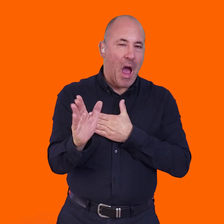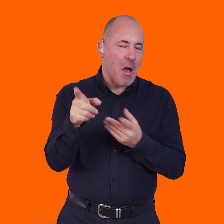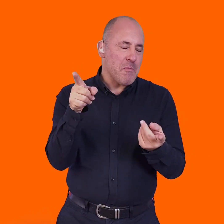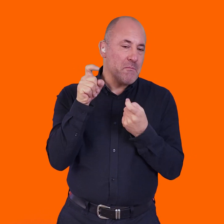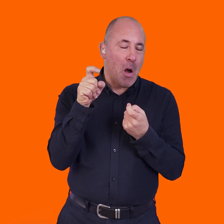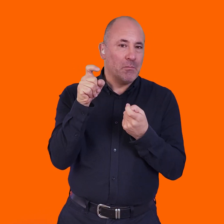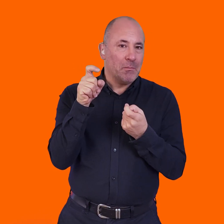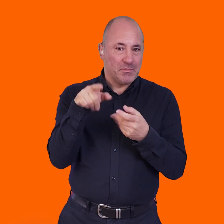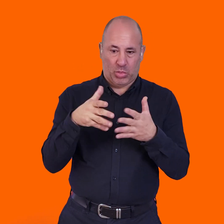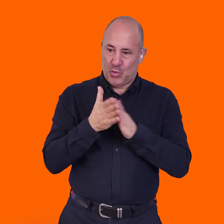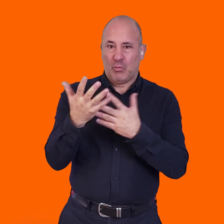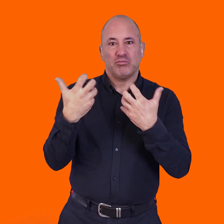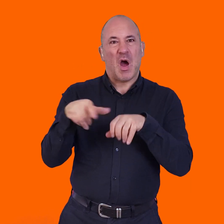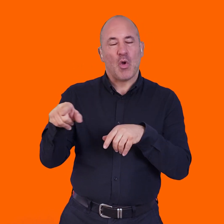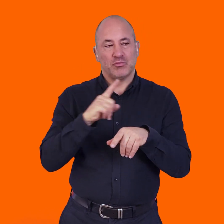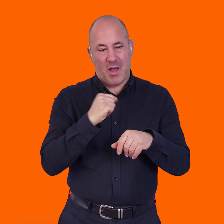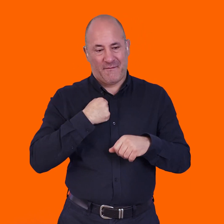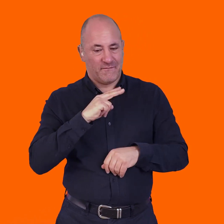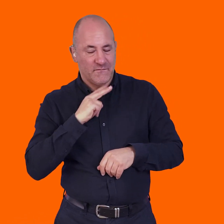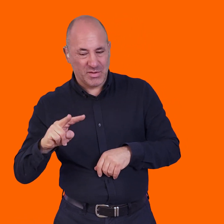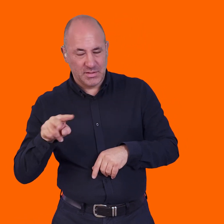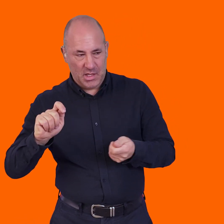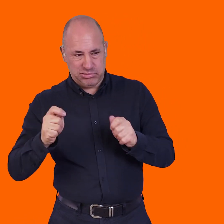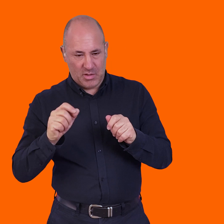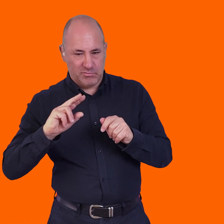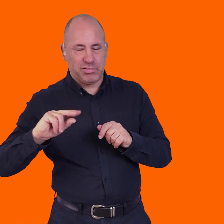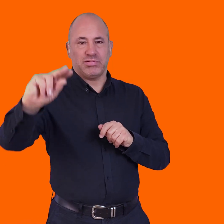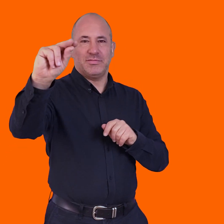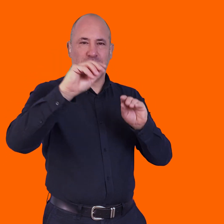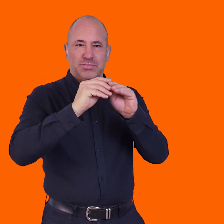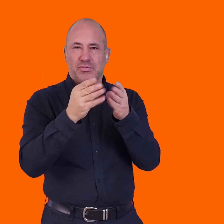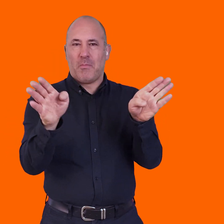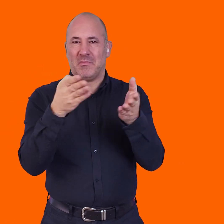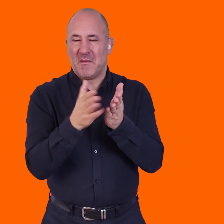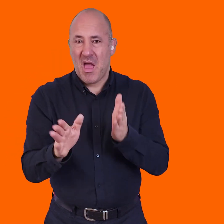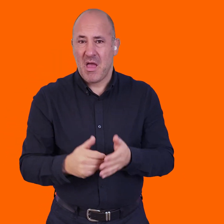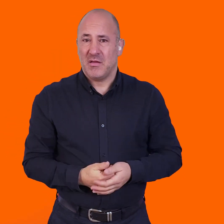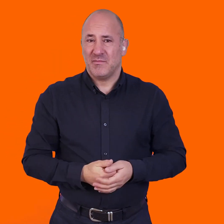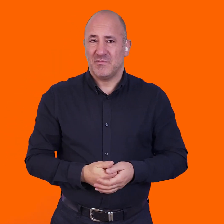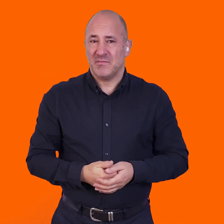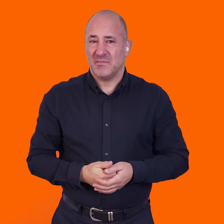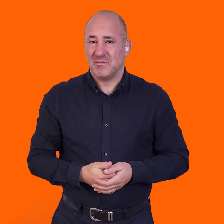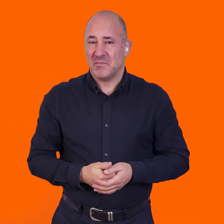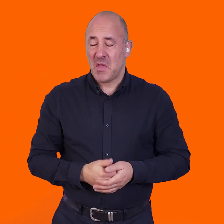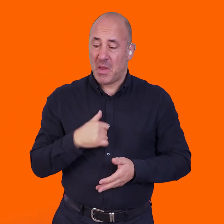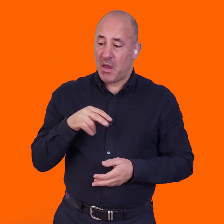voice clear, so that the whole audience could make out what I was trying to say, and then it'd be much clearer